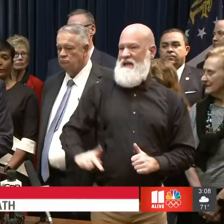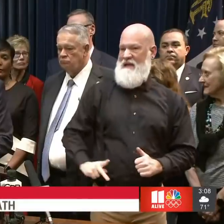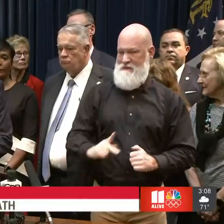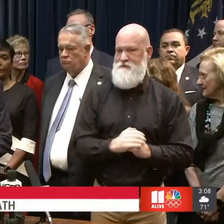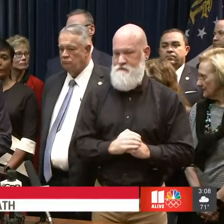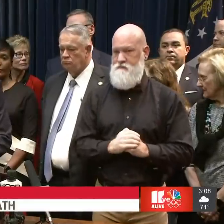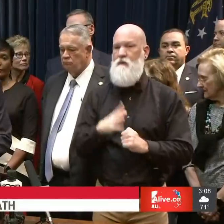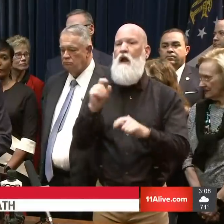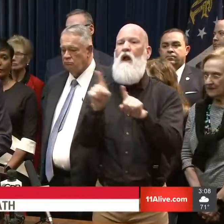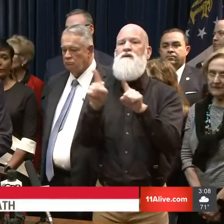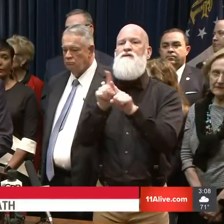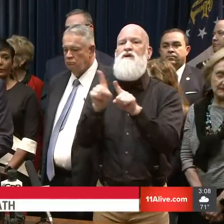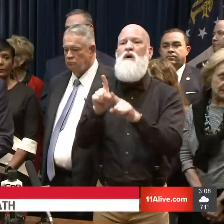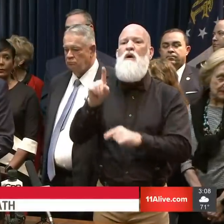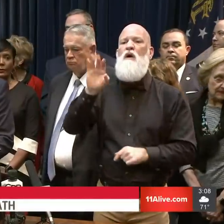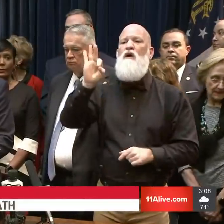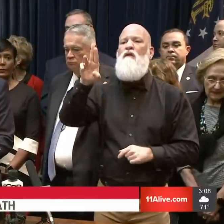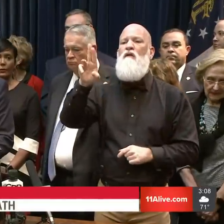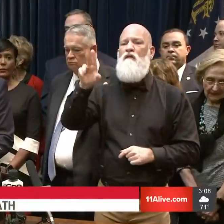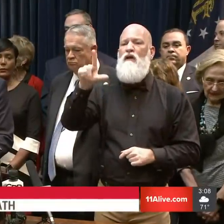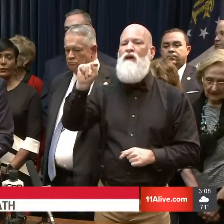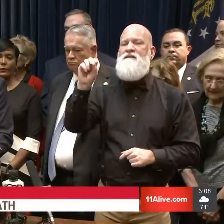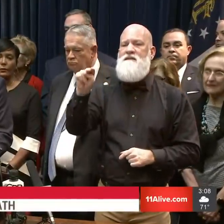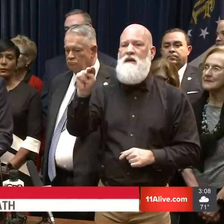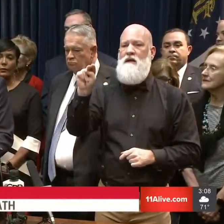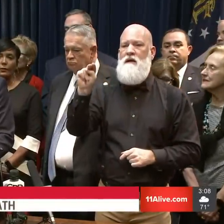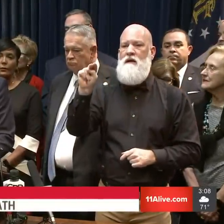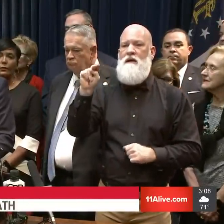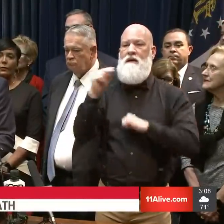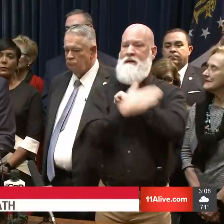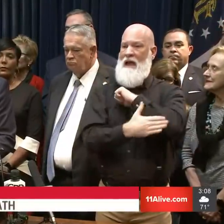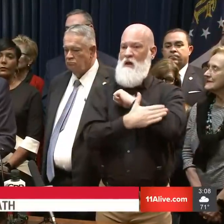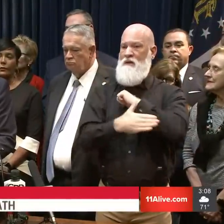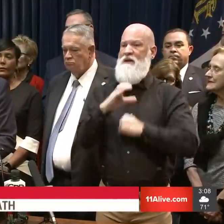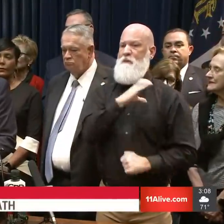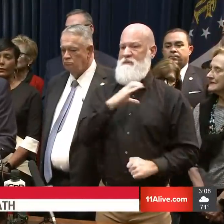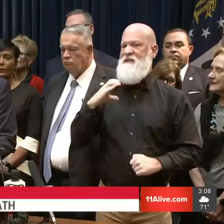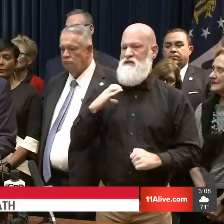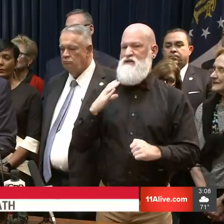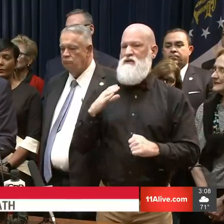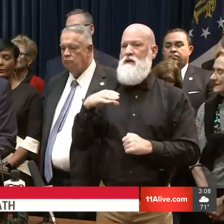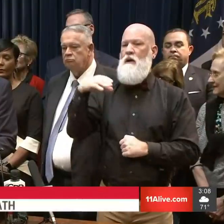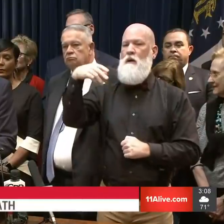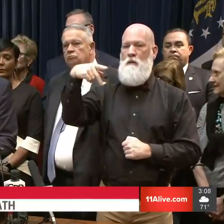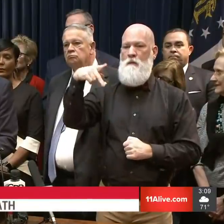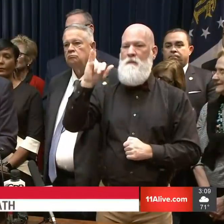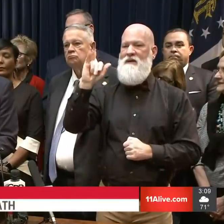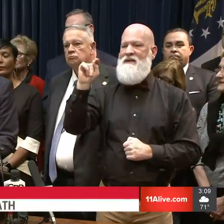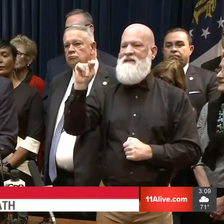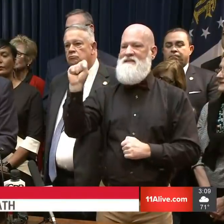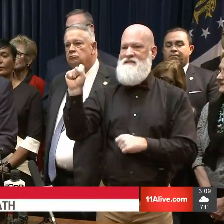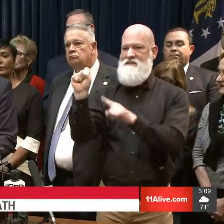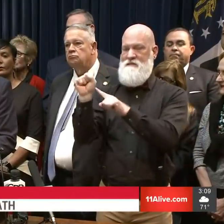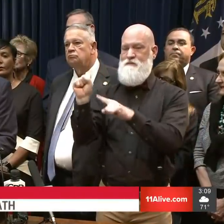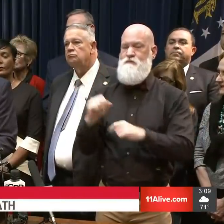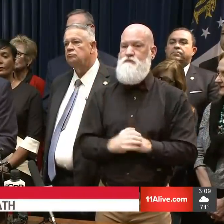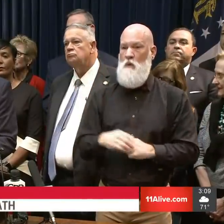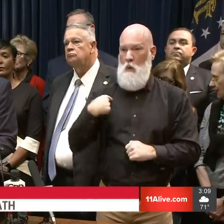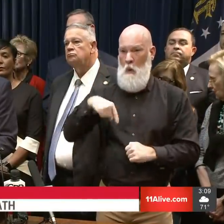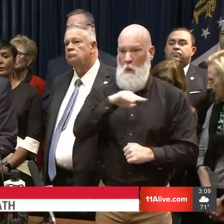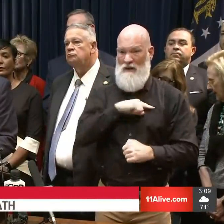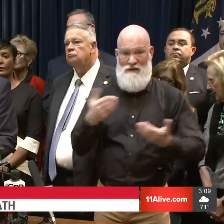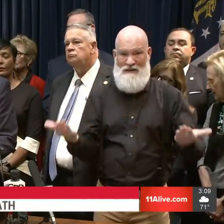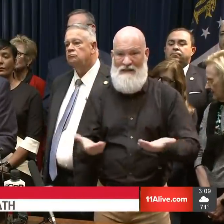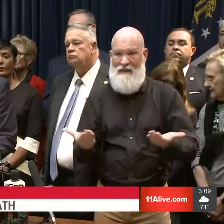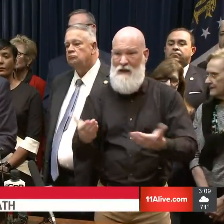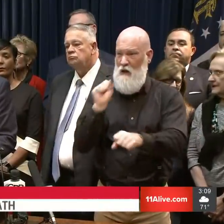As you all know, over the past few weeks, we have been working around the clock to address the impact of coronavirus in Georgia,